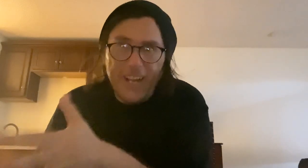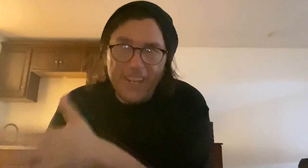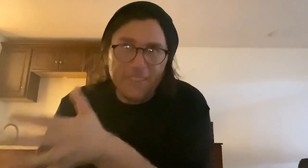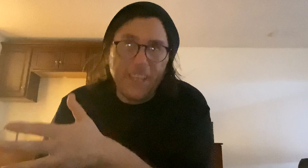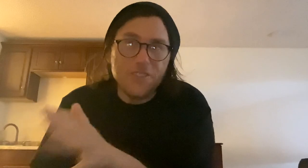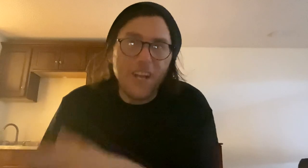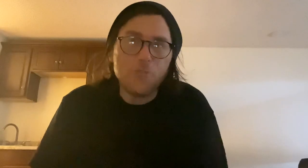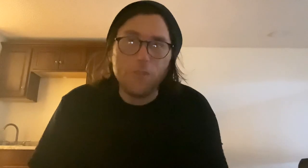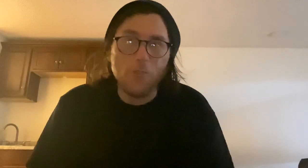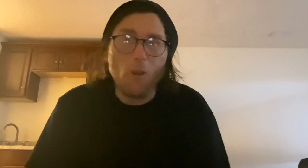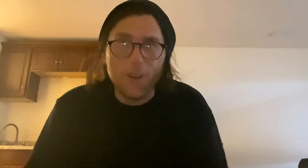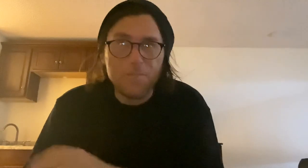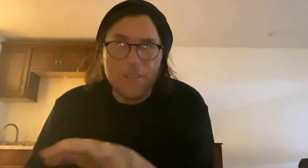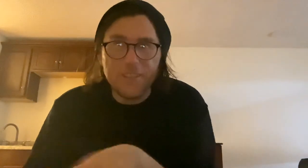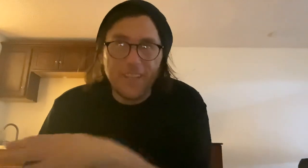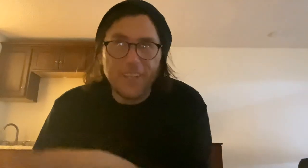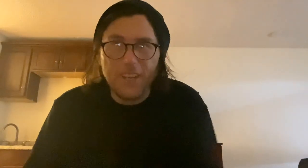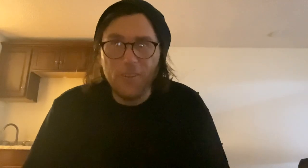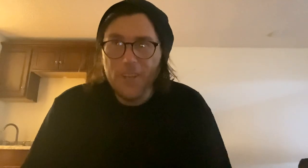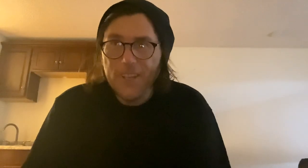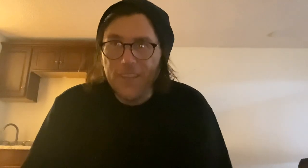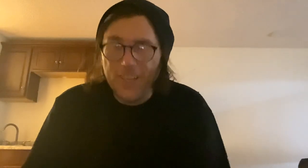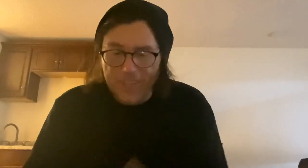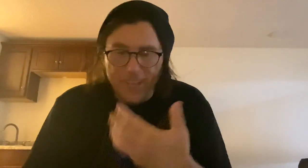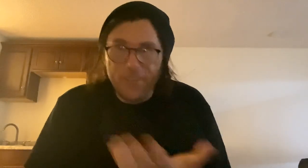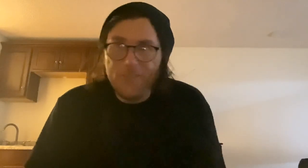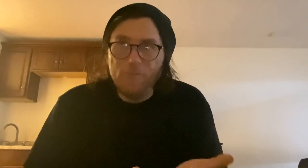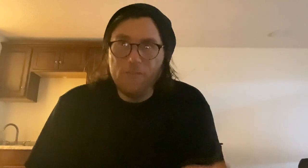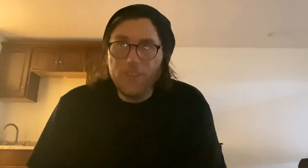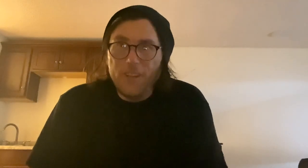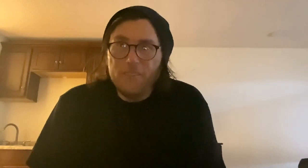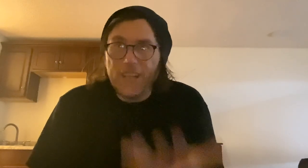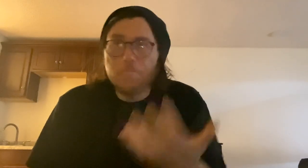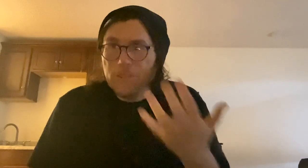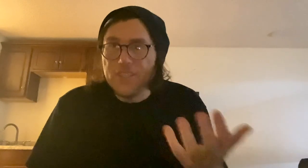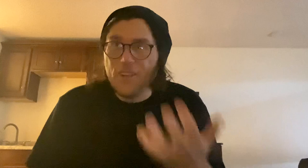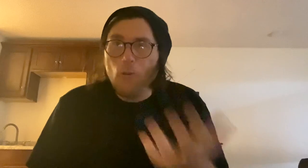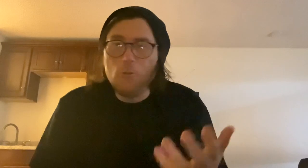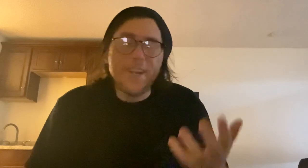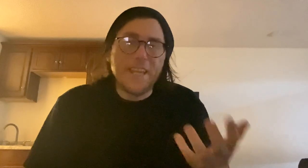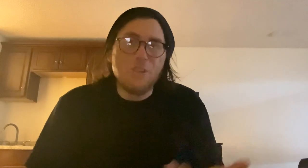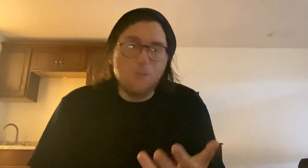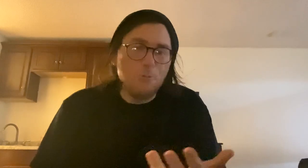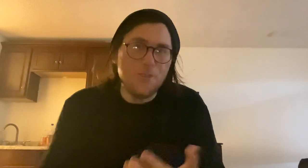get in touch with their artists, basically. You know, that they, you know, that Bethesda already uses